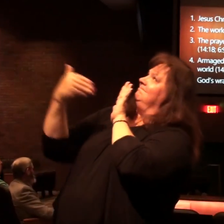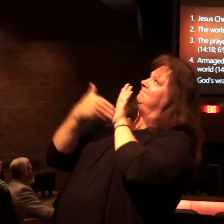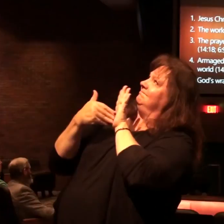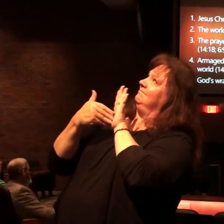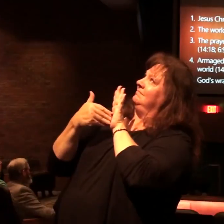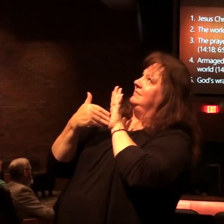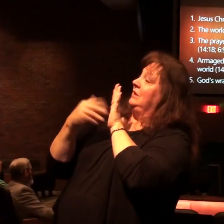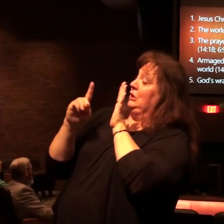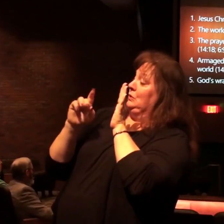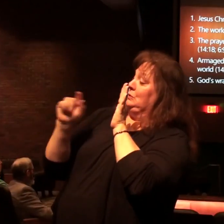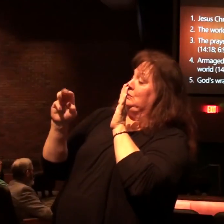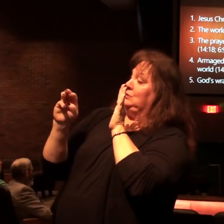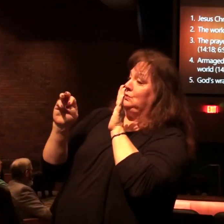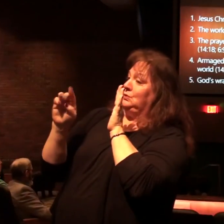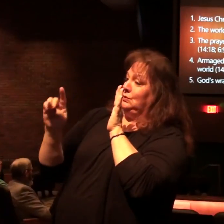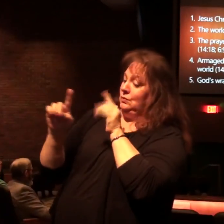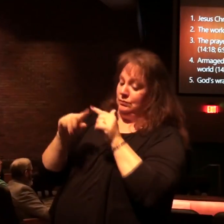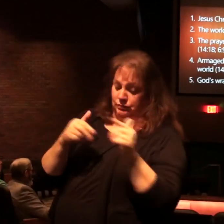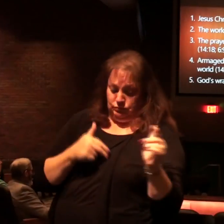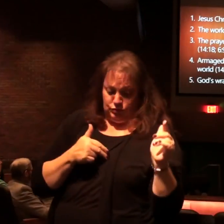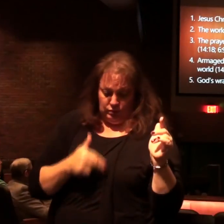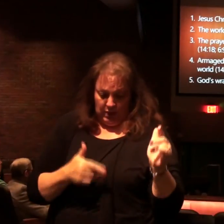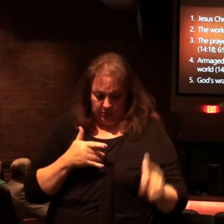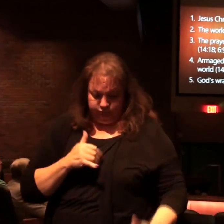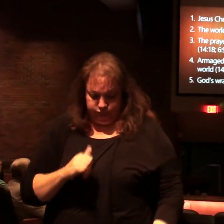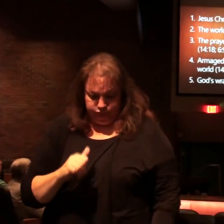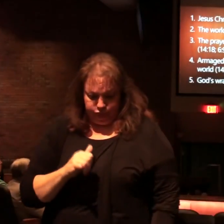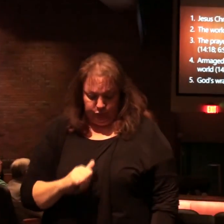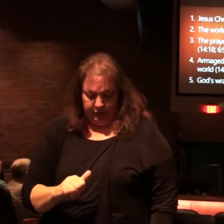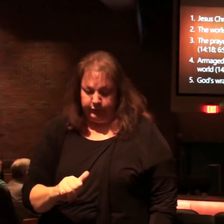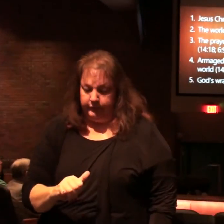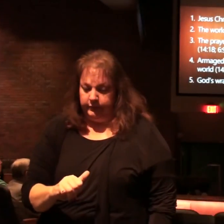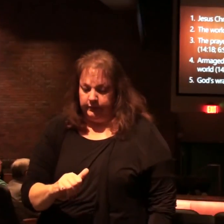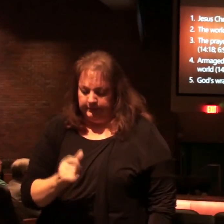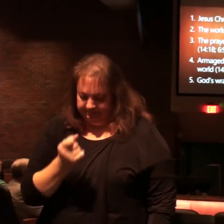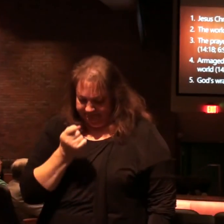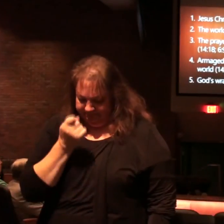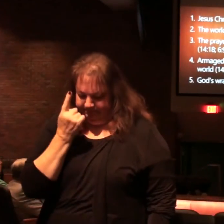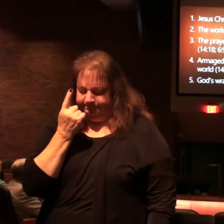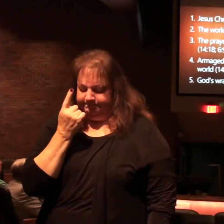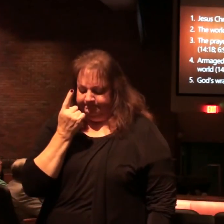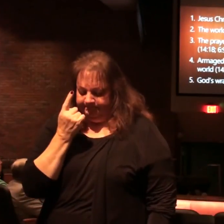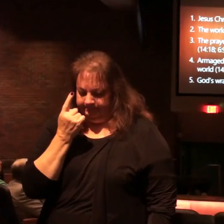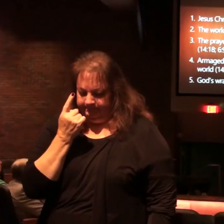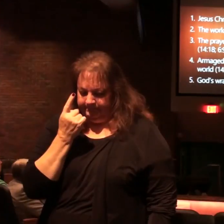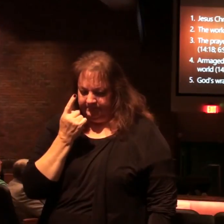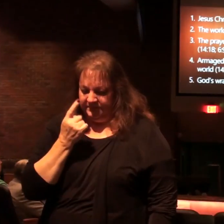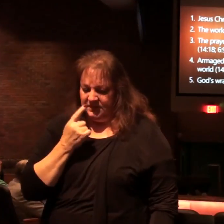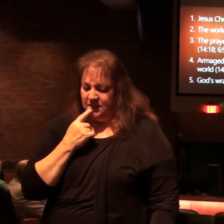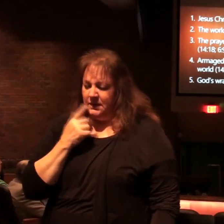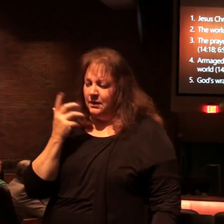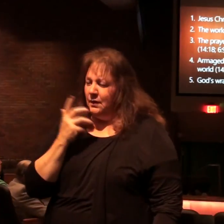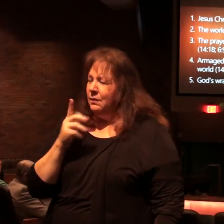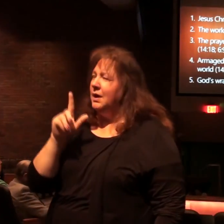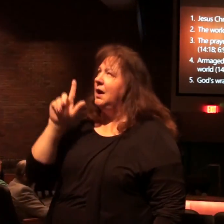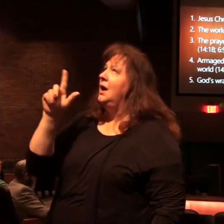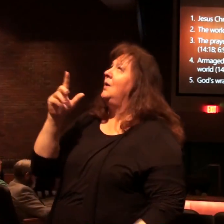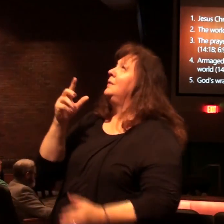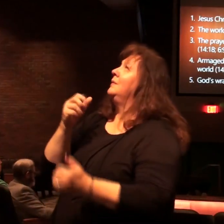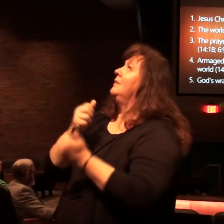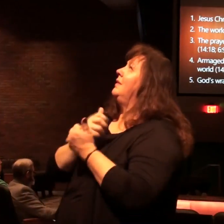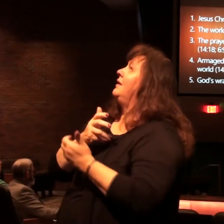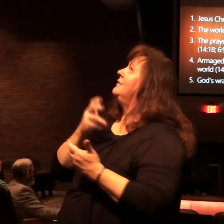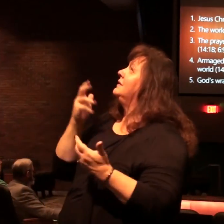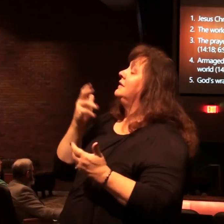to eternal destruction. And realize how magnanimous God is in His love. He